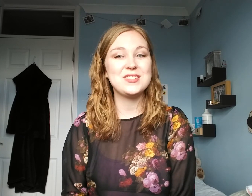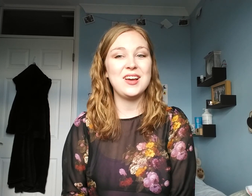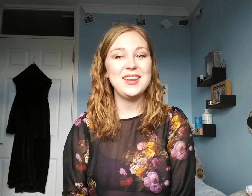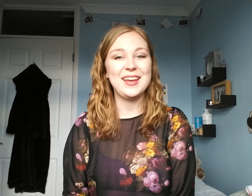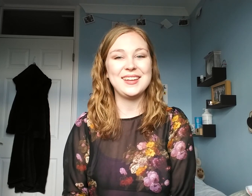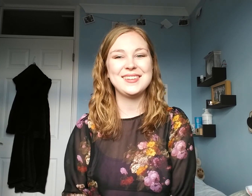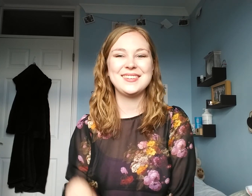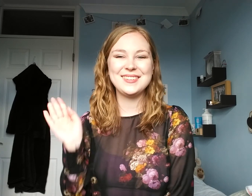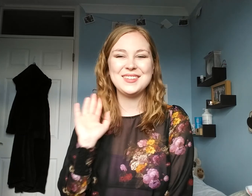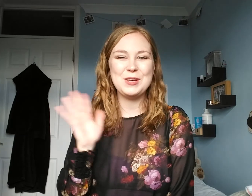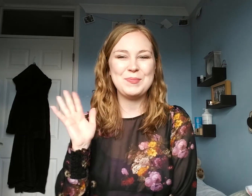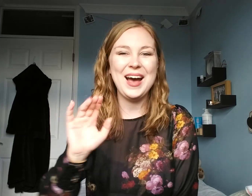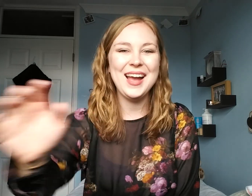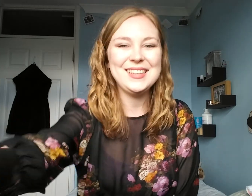signing. Bye! Bye! Bye! you.